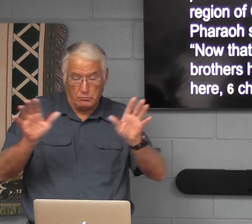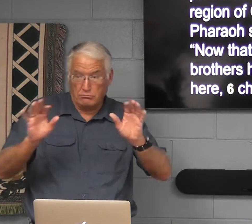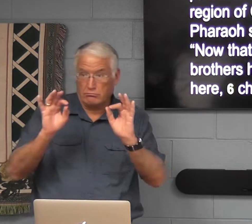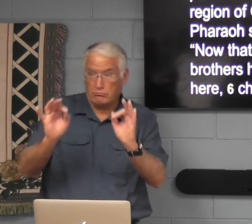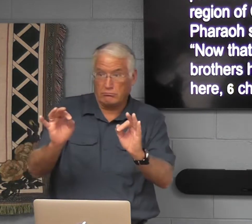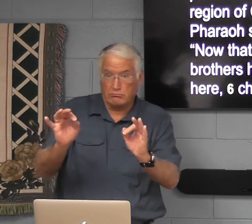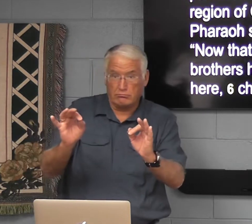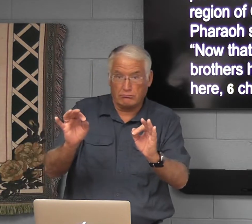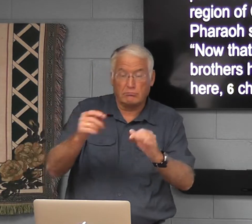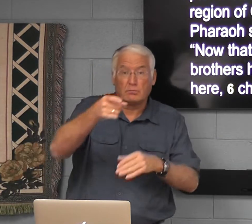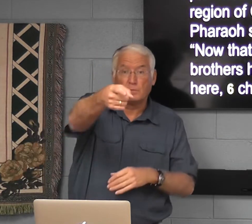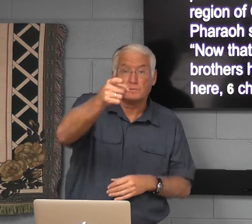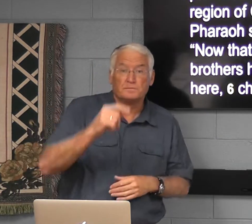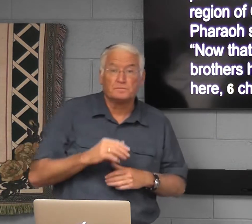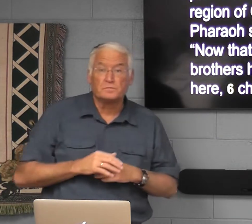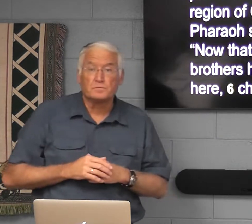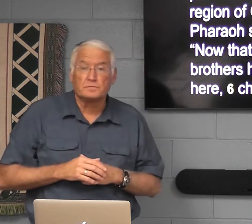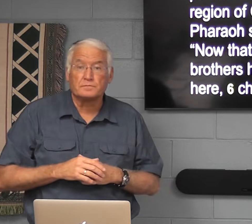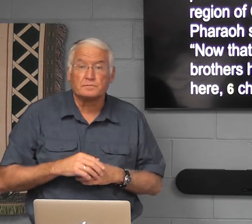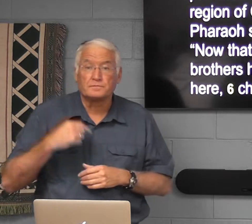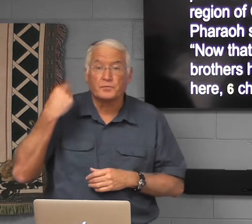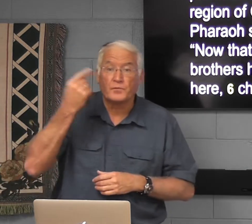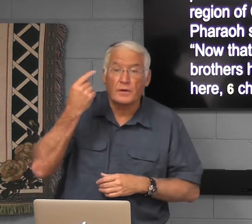permission to stay for a short time.